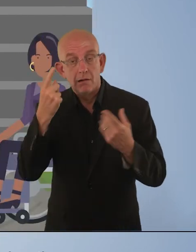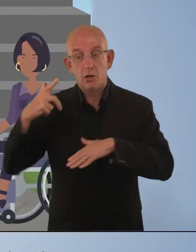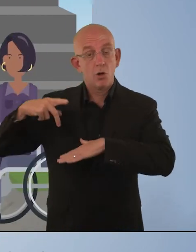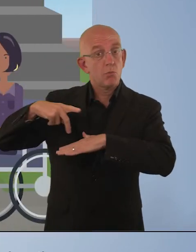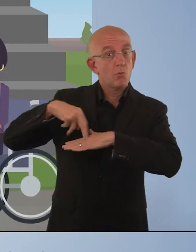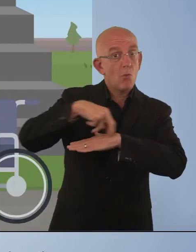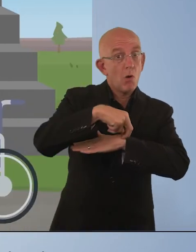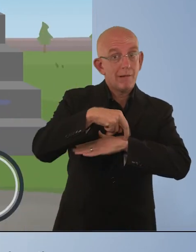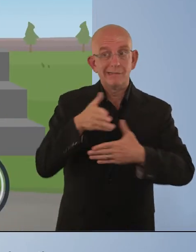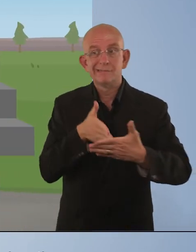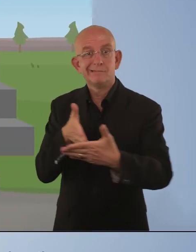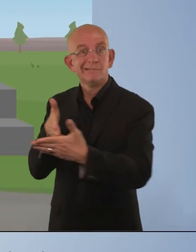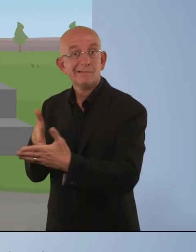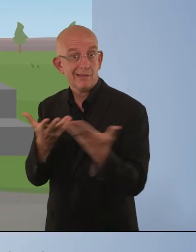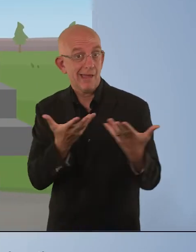and walking.